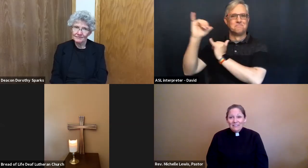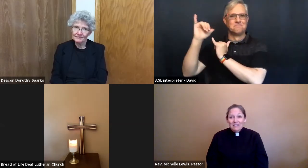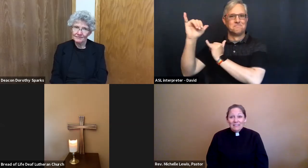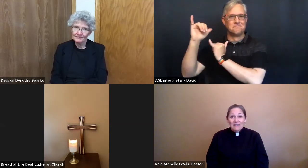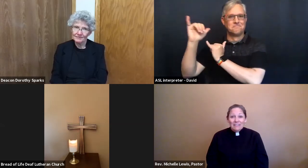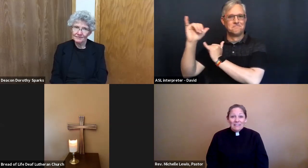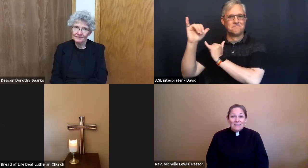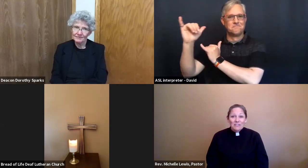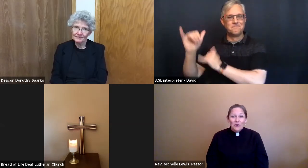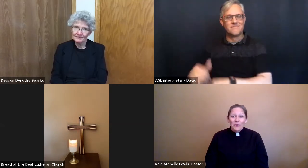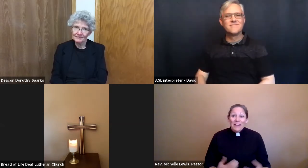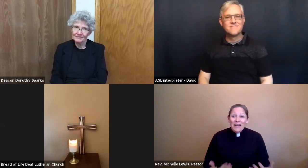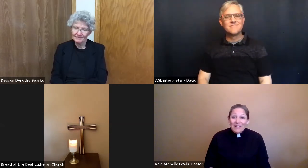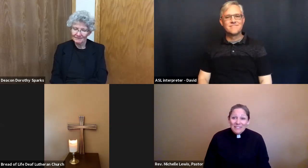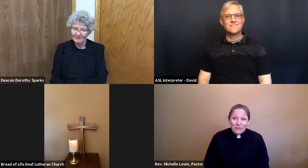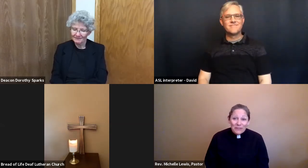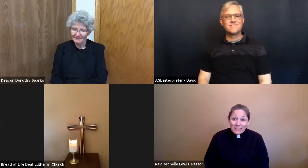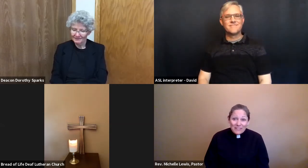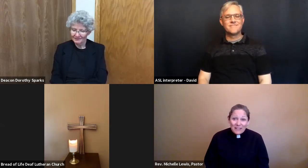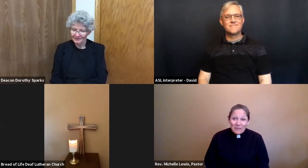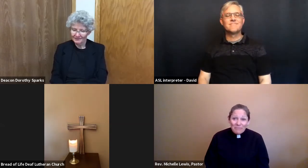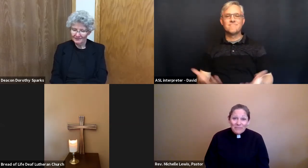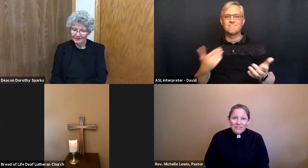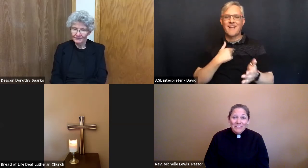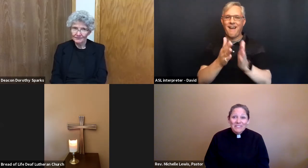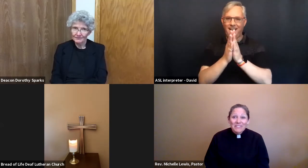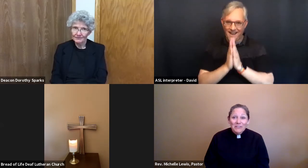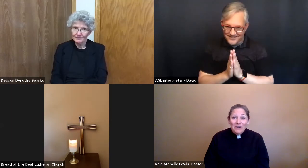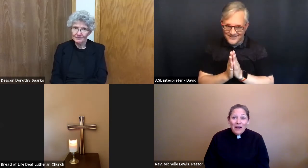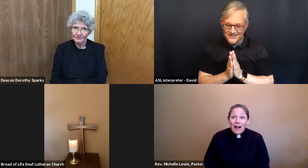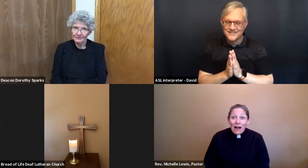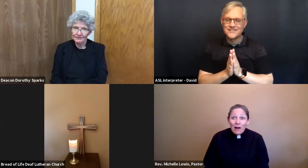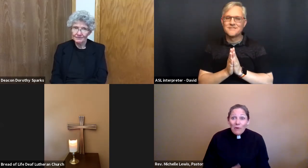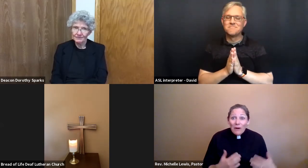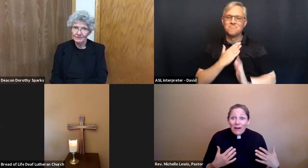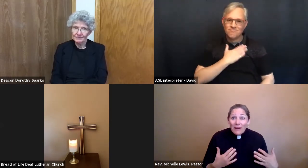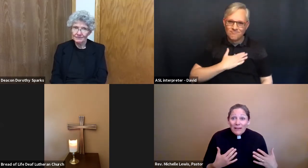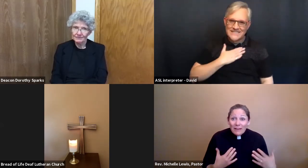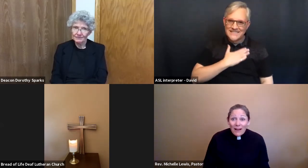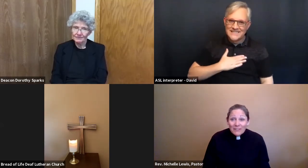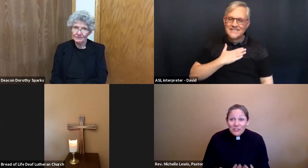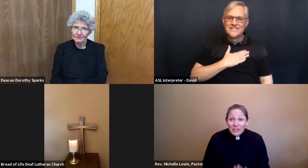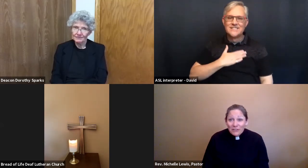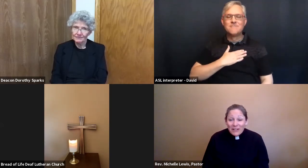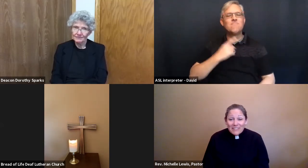so I ask you at this time to consider how God's generosity